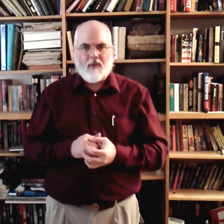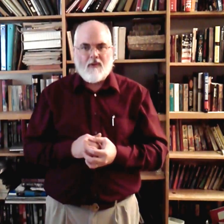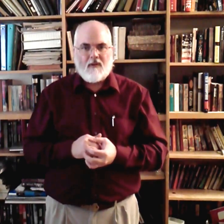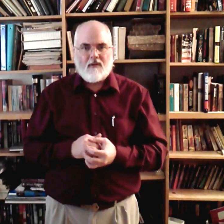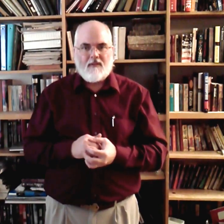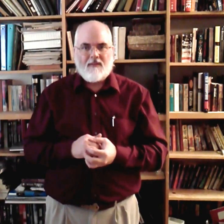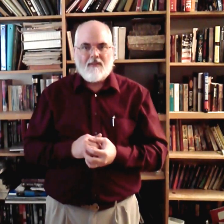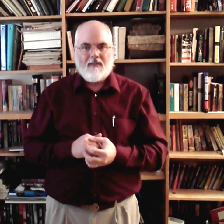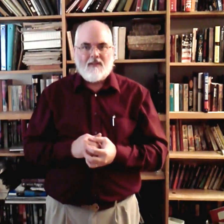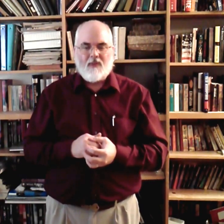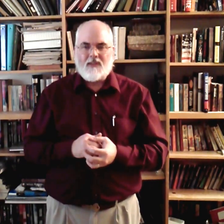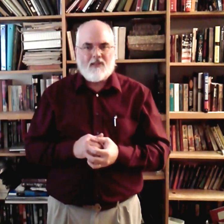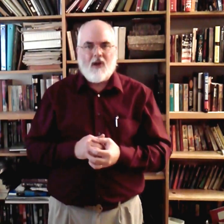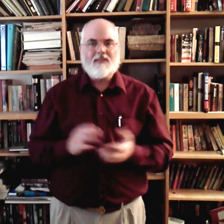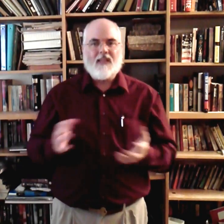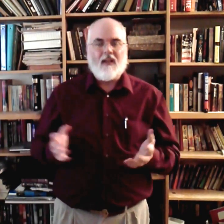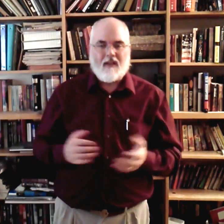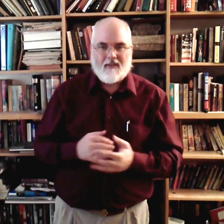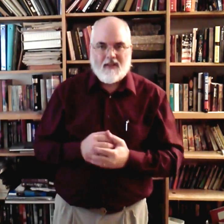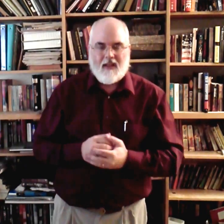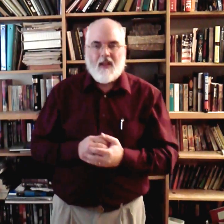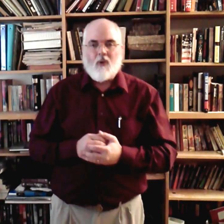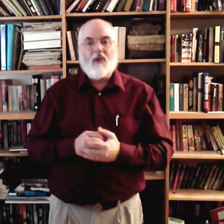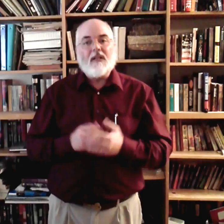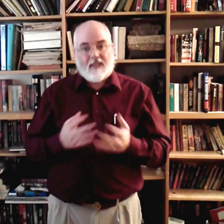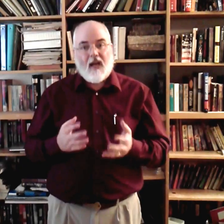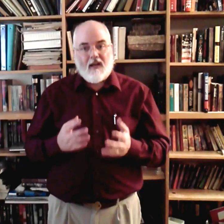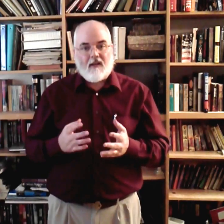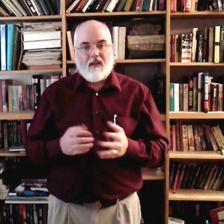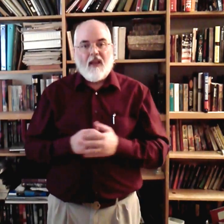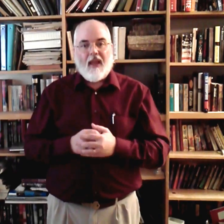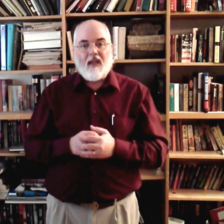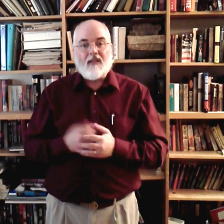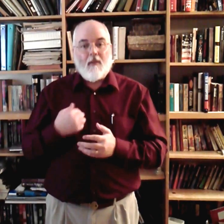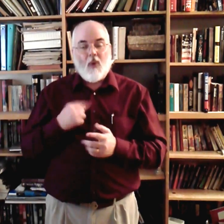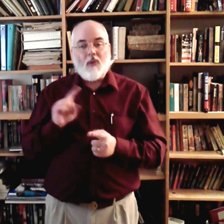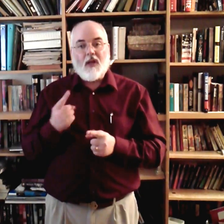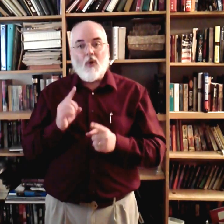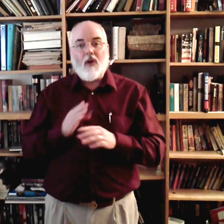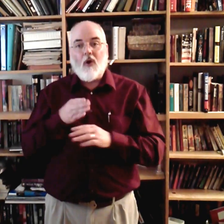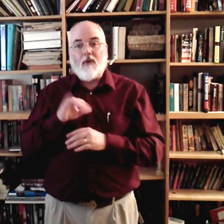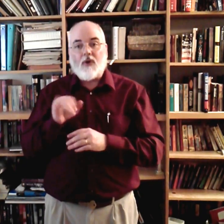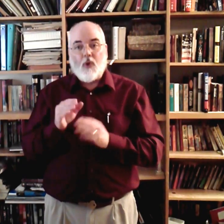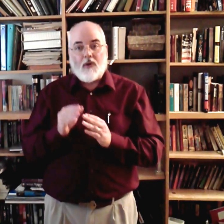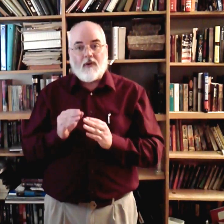a river? Okay. No. No. No. What is this song saying? We're going to sign it. As I'm only going over Jordan.